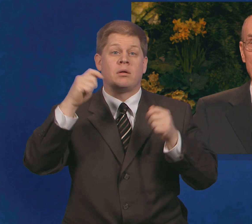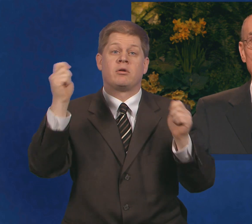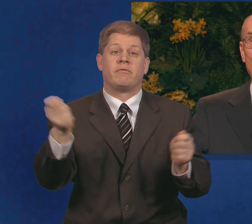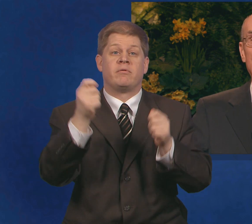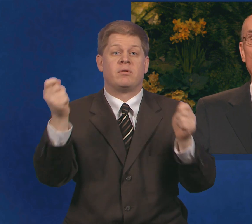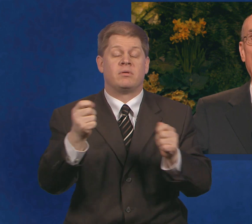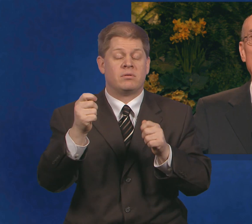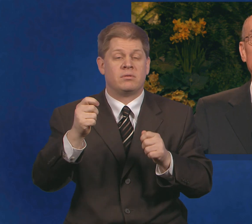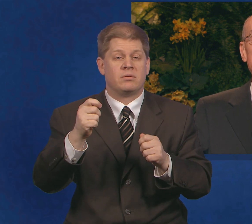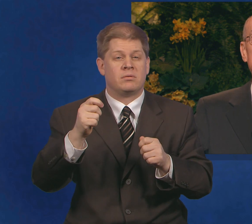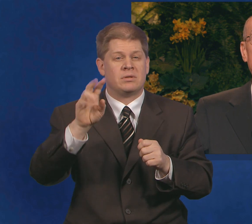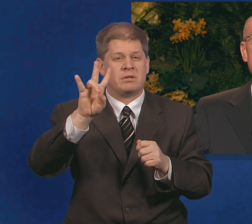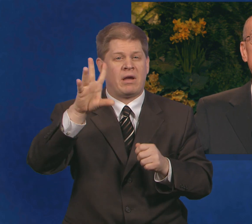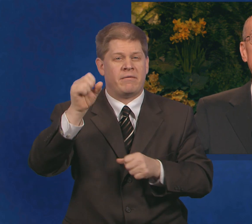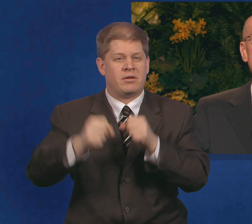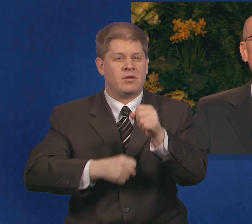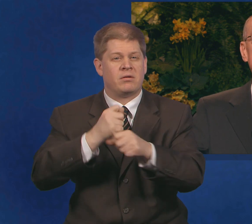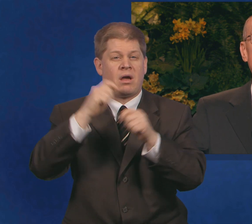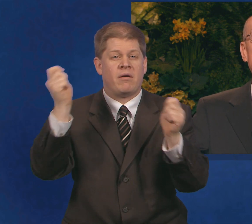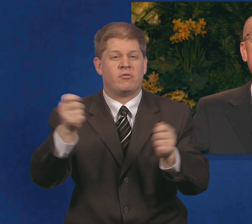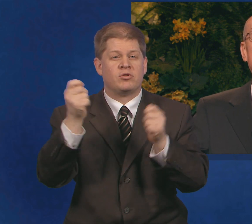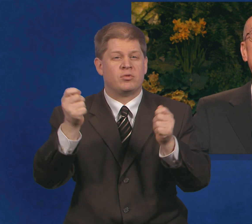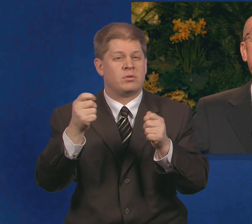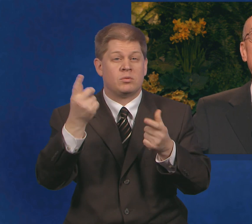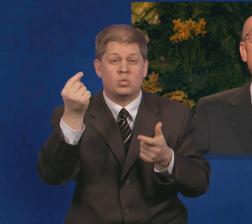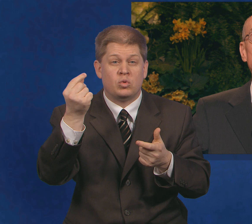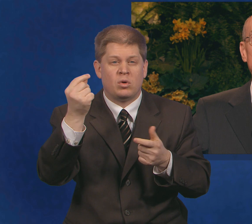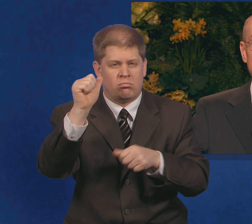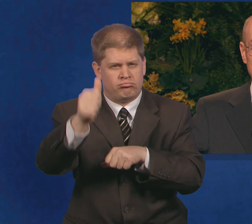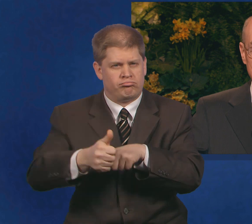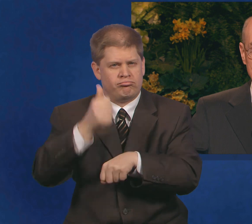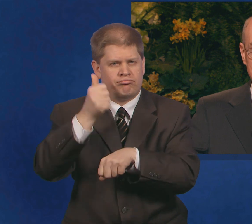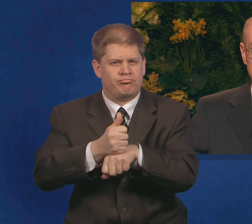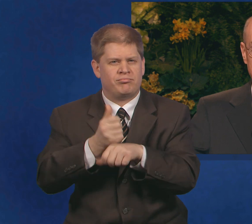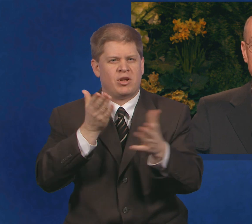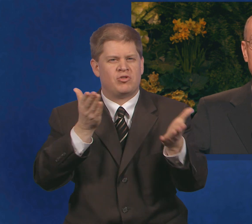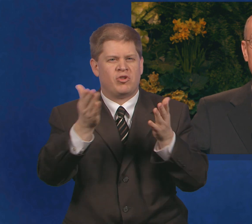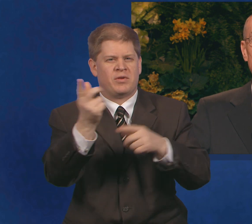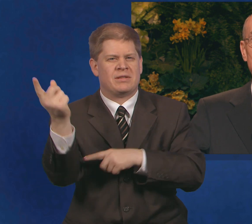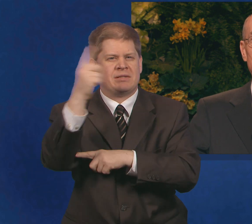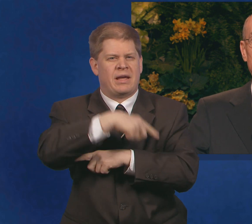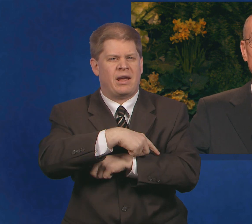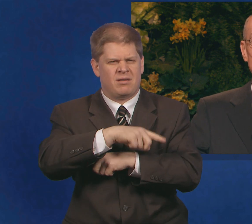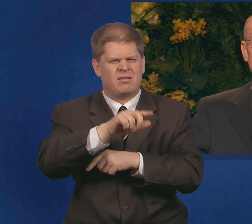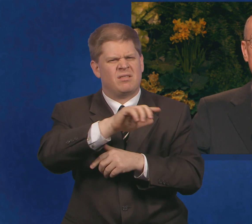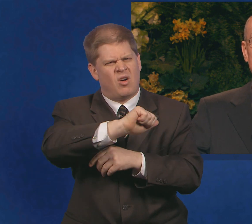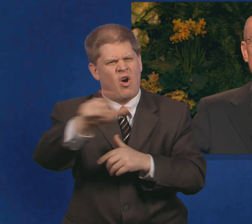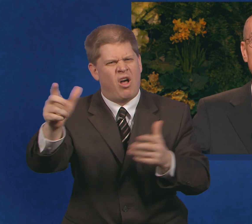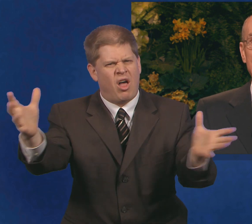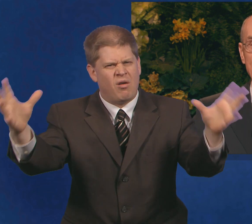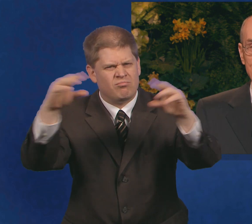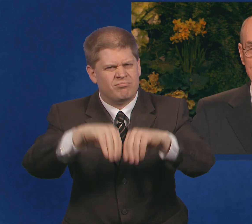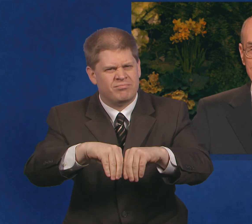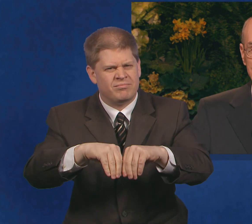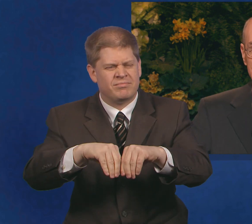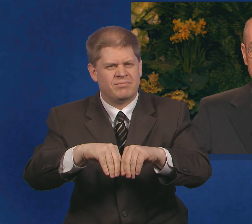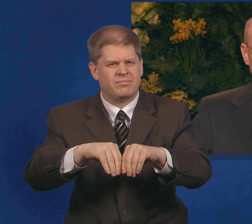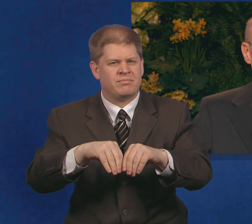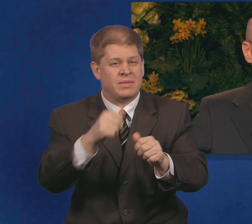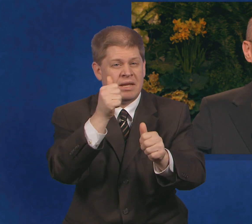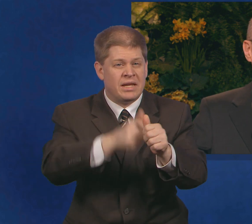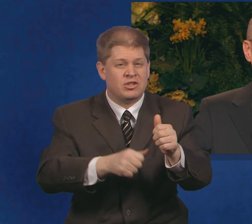members worldwide will be invited to participate in a day of service. Leaders and members will seek revelation